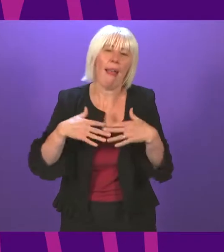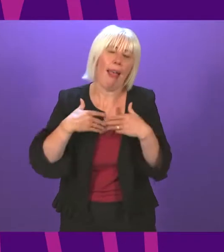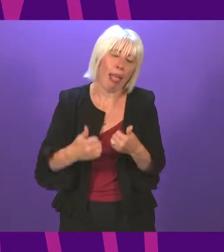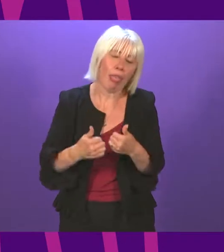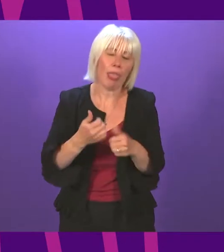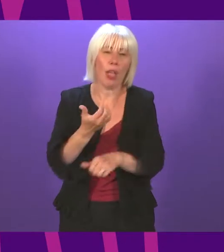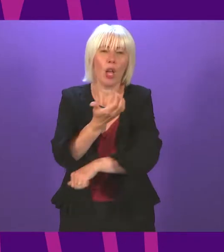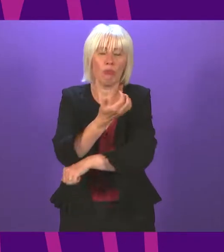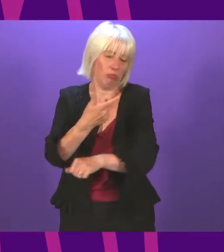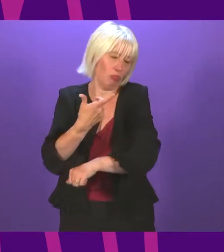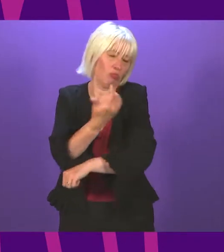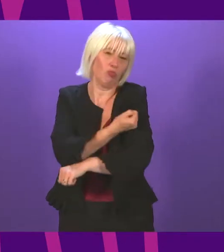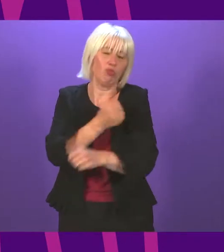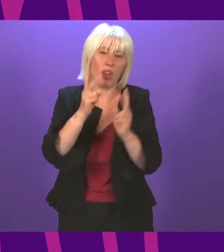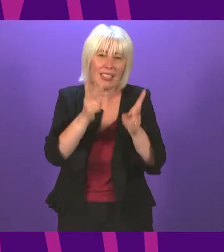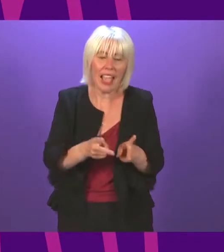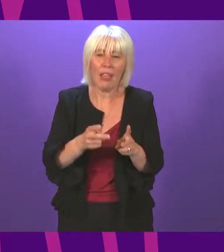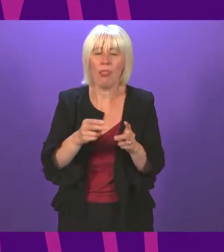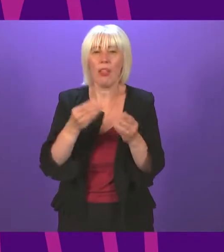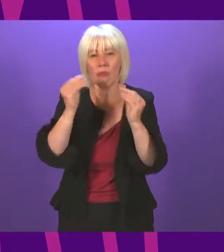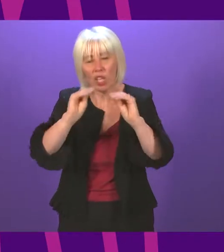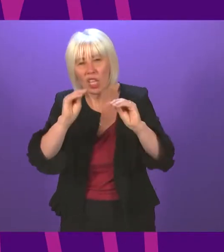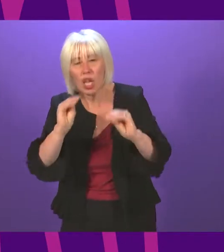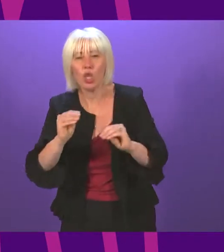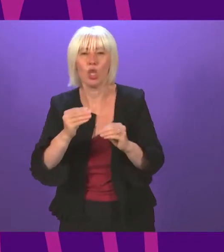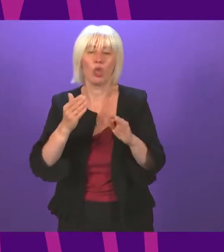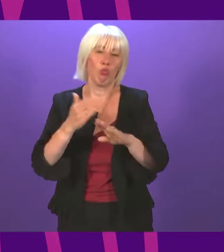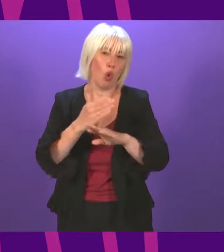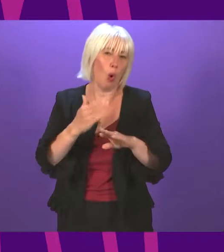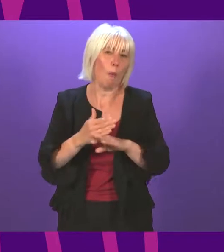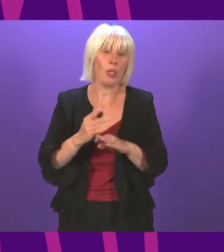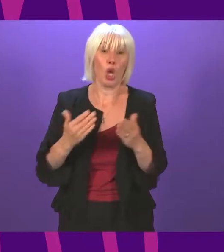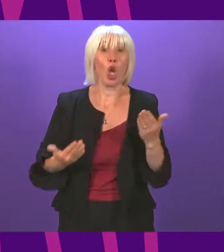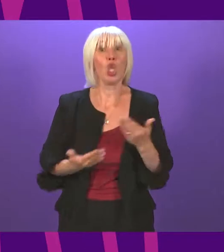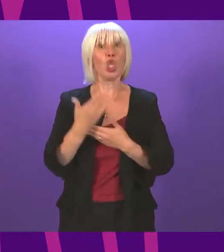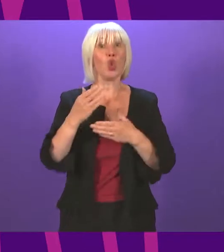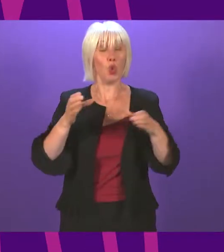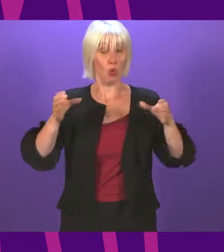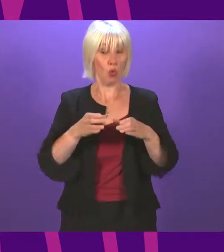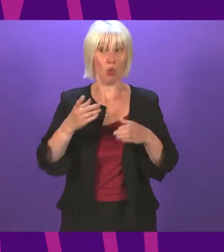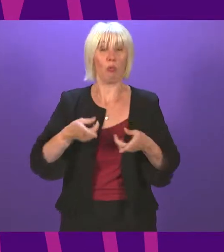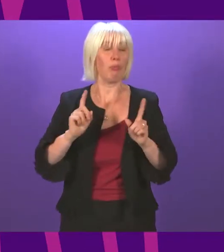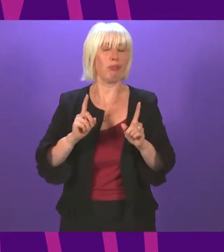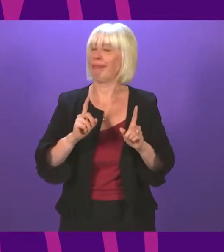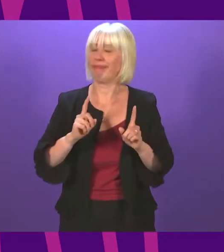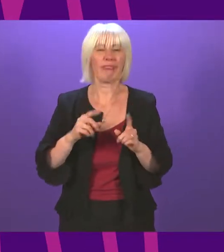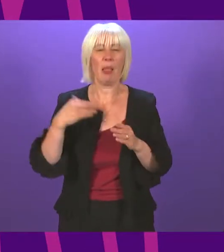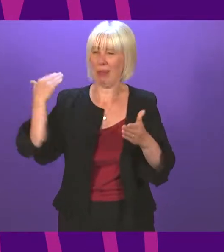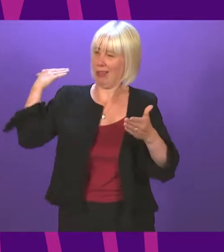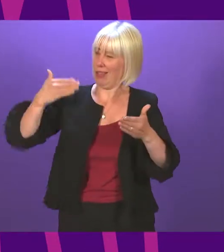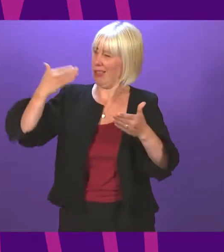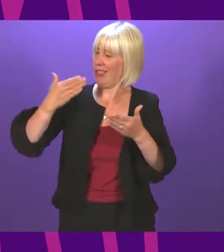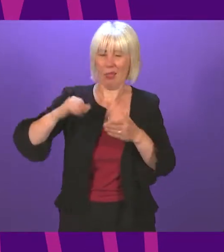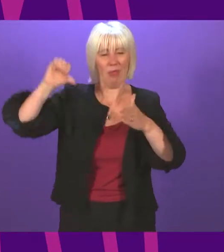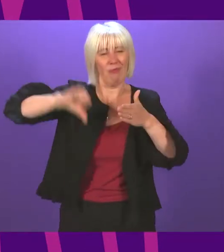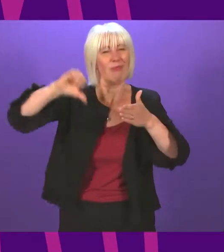drugs, deaths and jobs. This is not a new administration, far from it. It is a government with a long track record of failure to deliver, and the